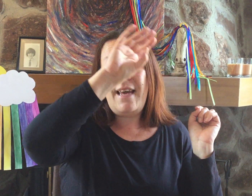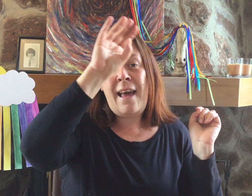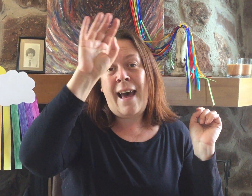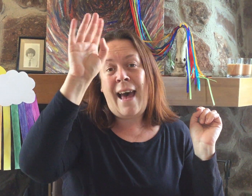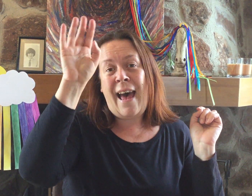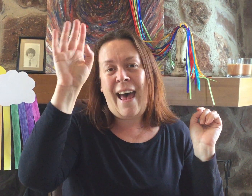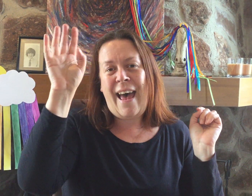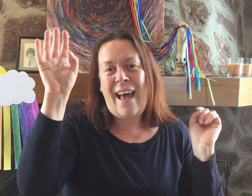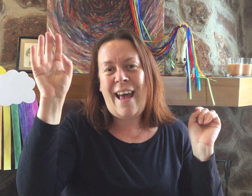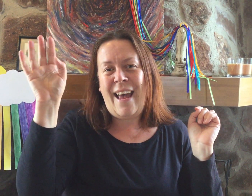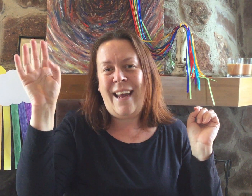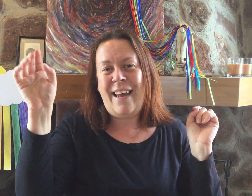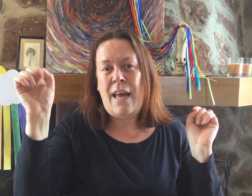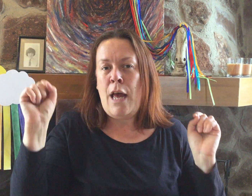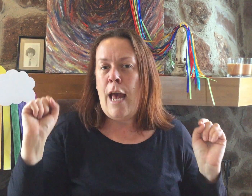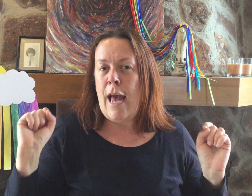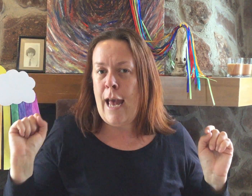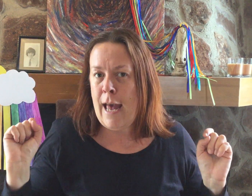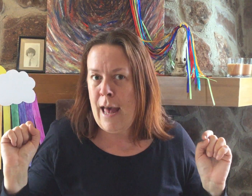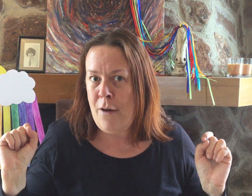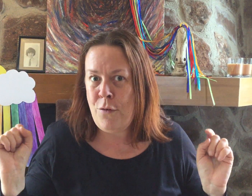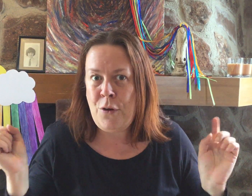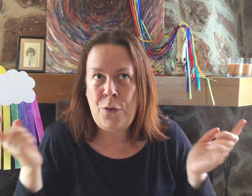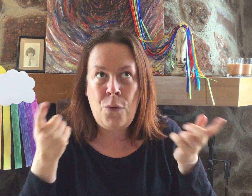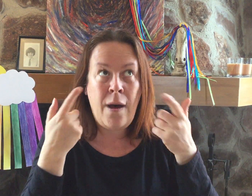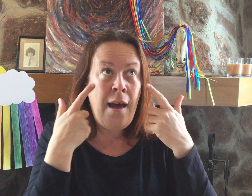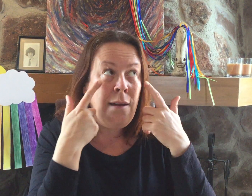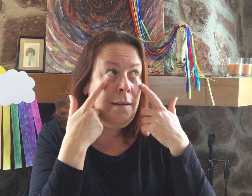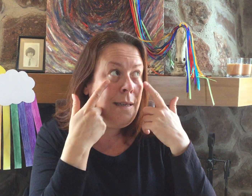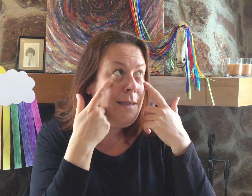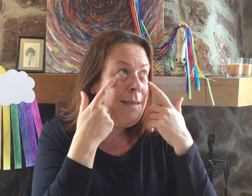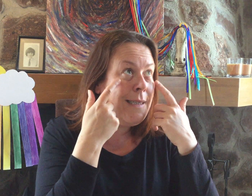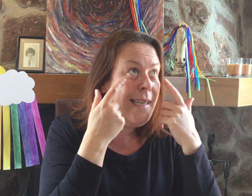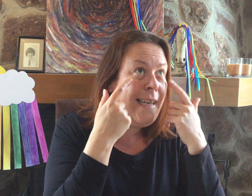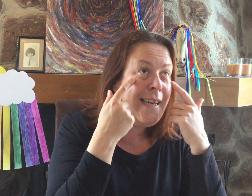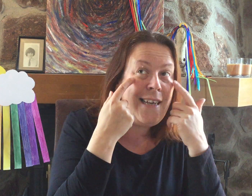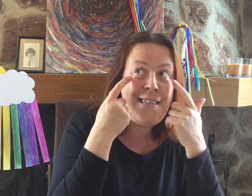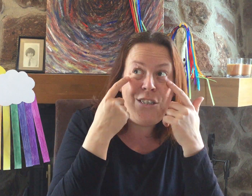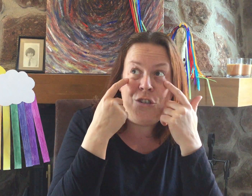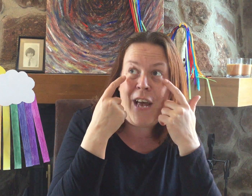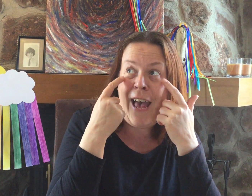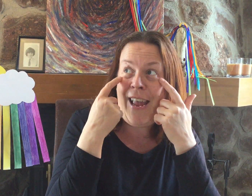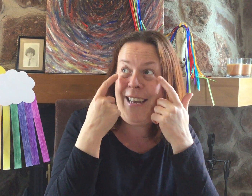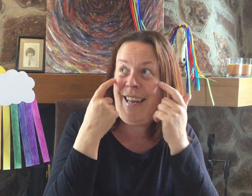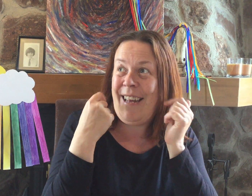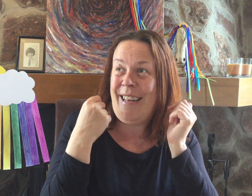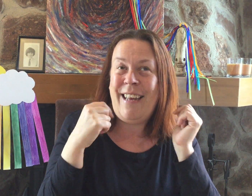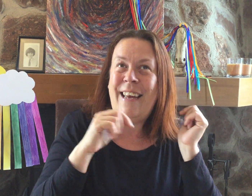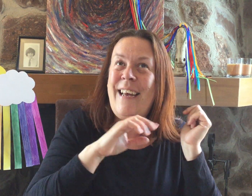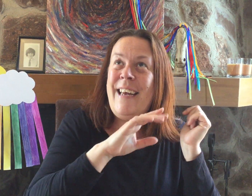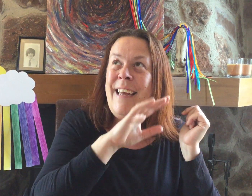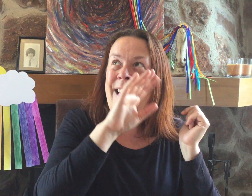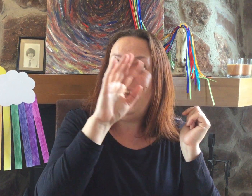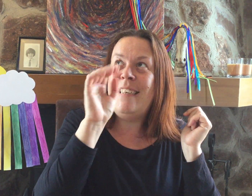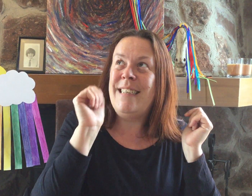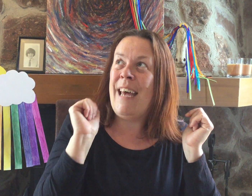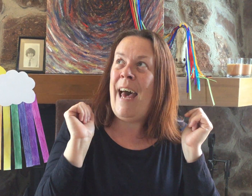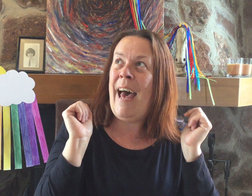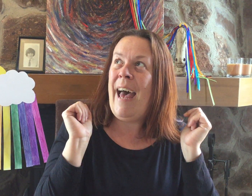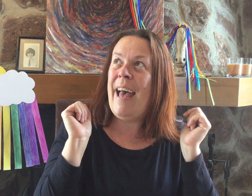high. Everyone can see it shining in the sky.